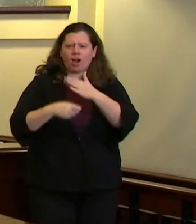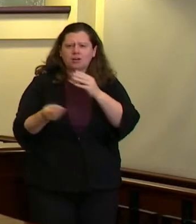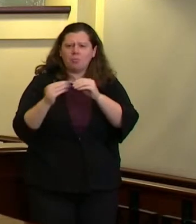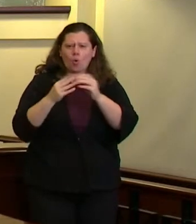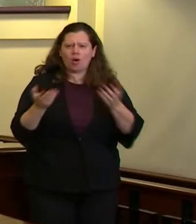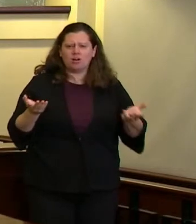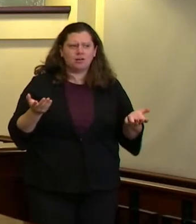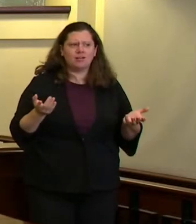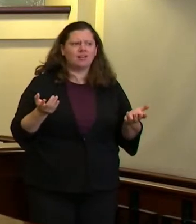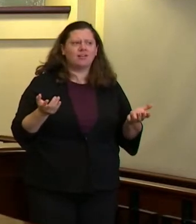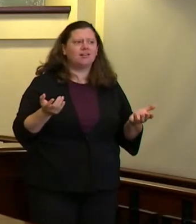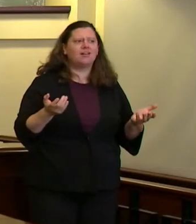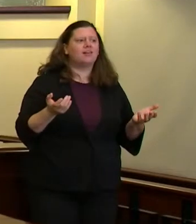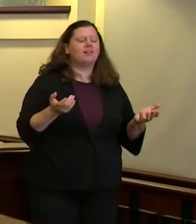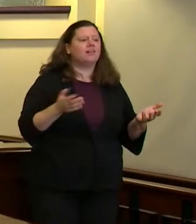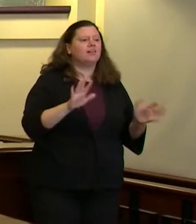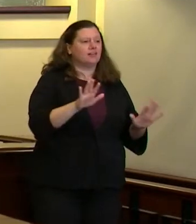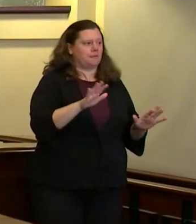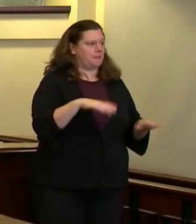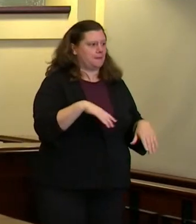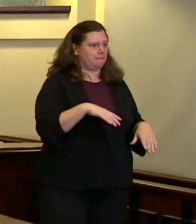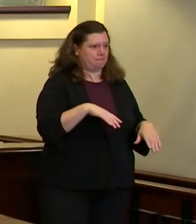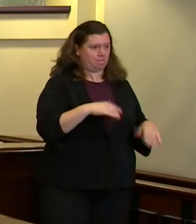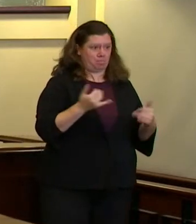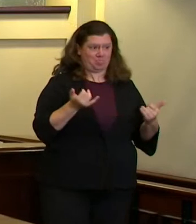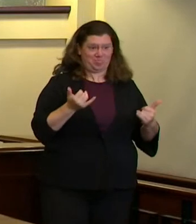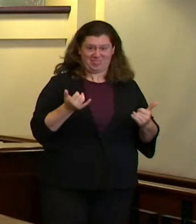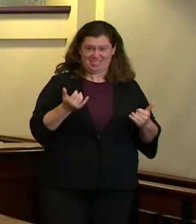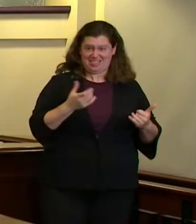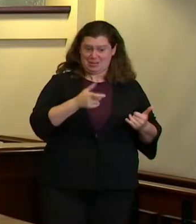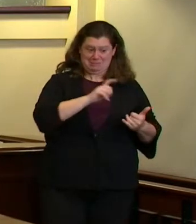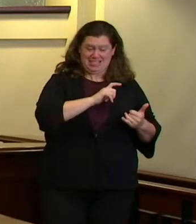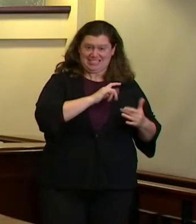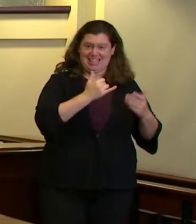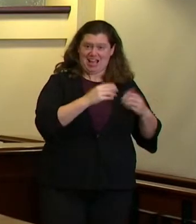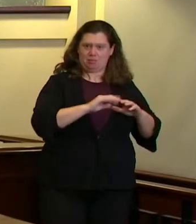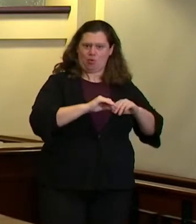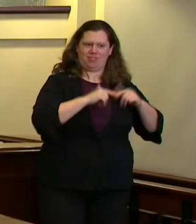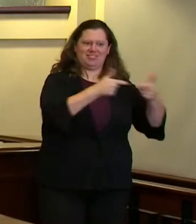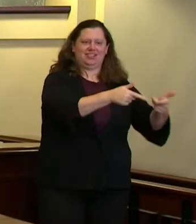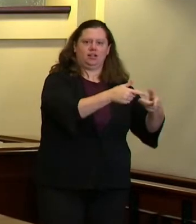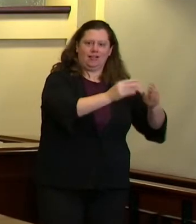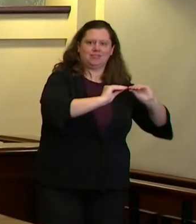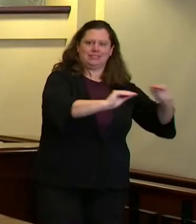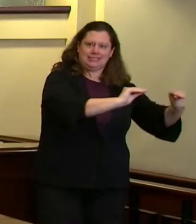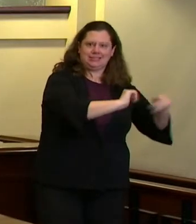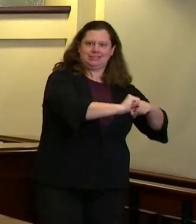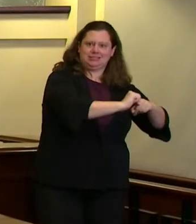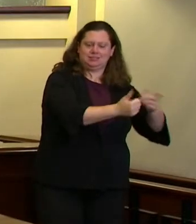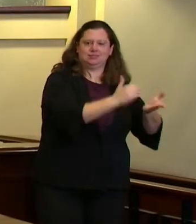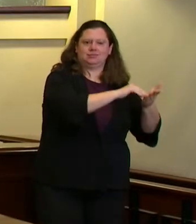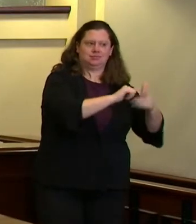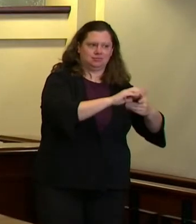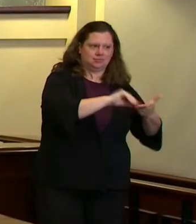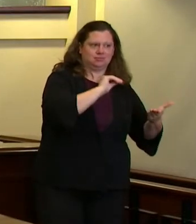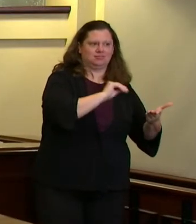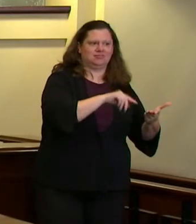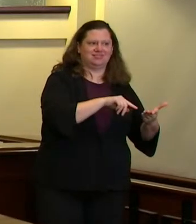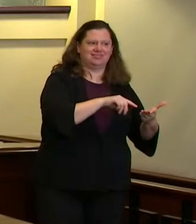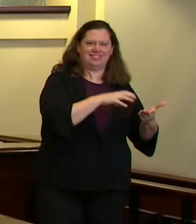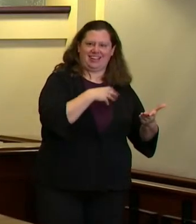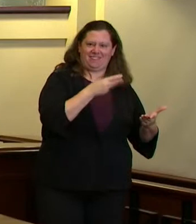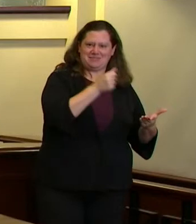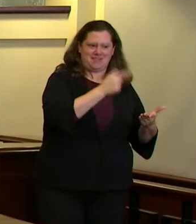trained that costs money when people say they want more implicit bias or de-escalation training there's a cost